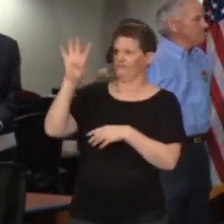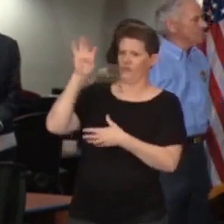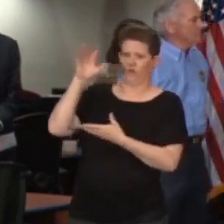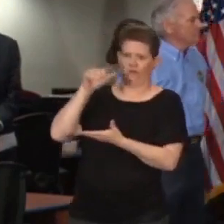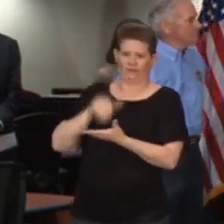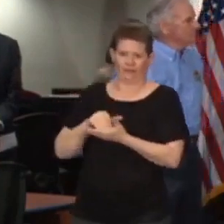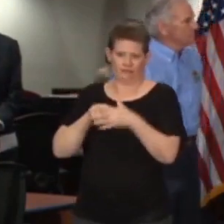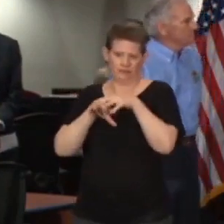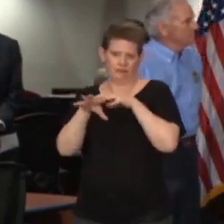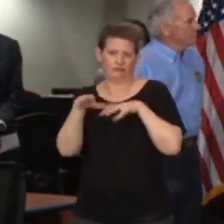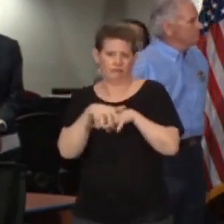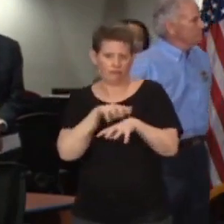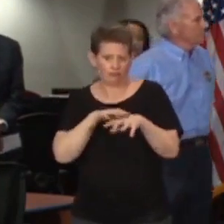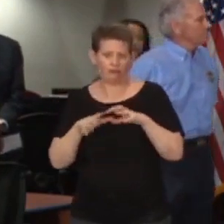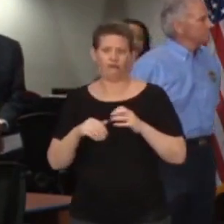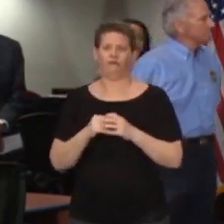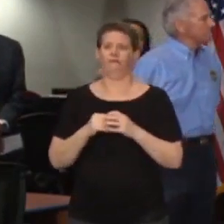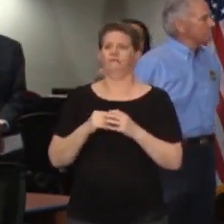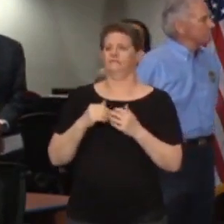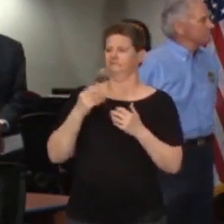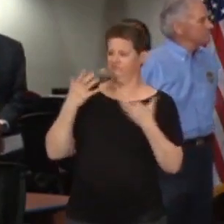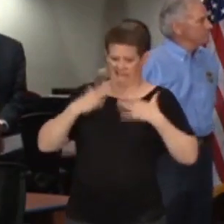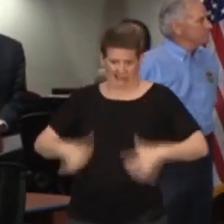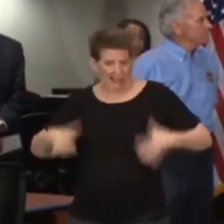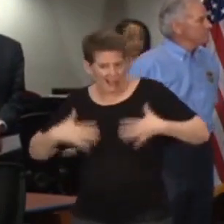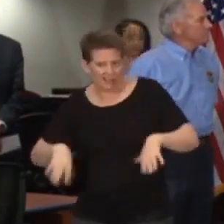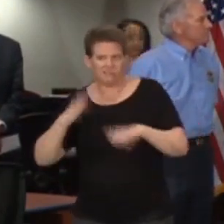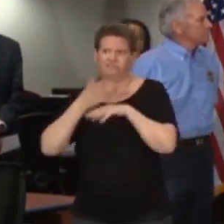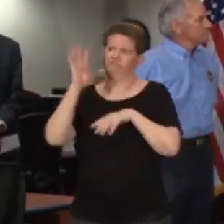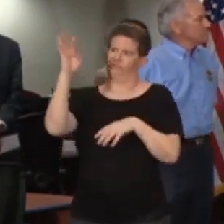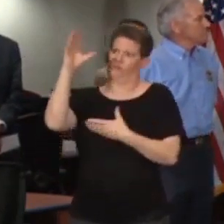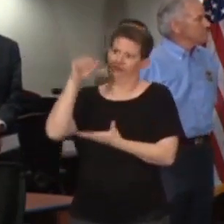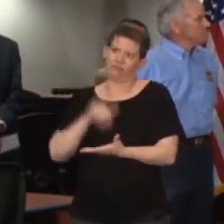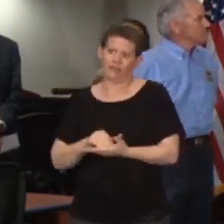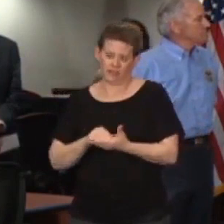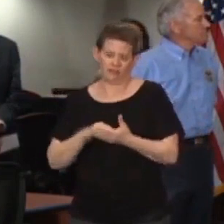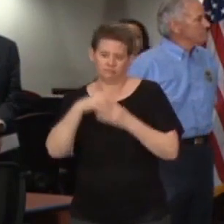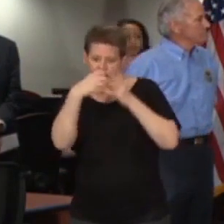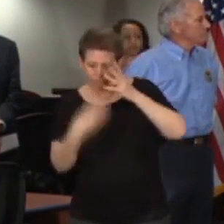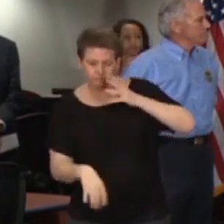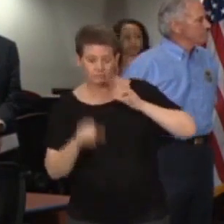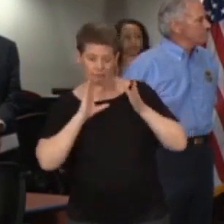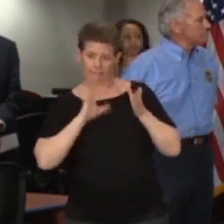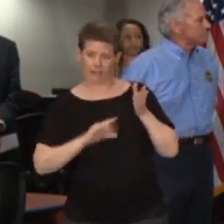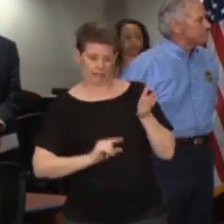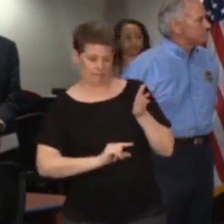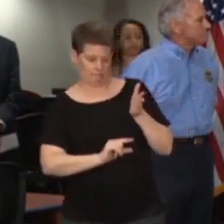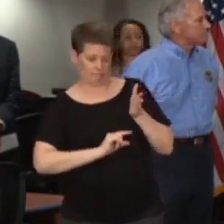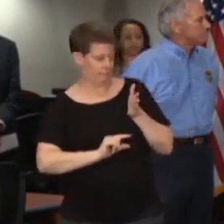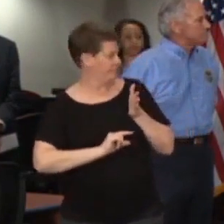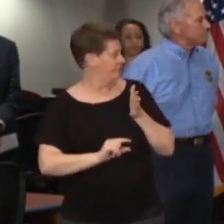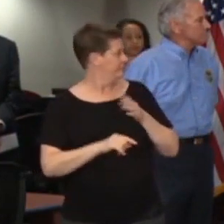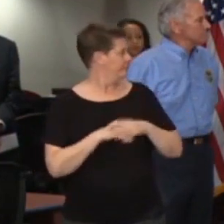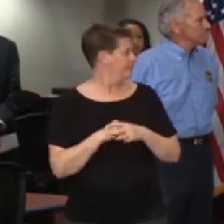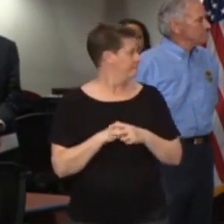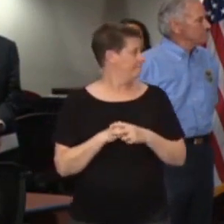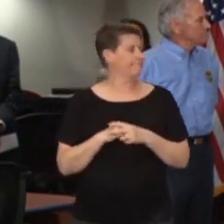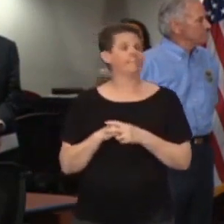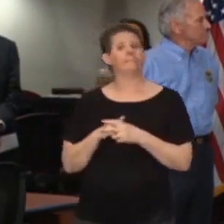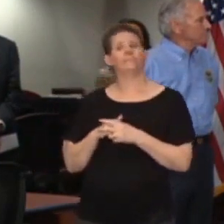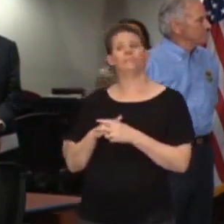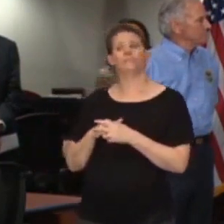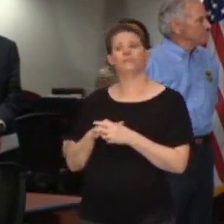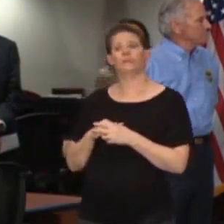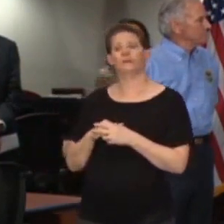gloves, and over 400,000 gowns. And then the last section at the bottom of the slide there basically is a representation